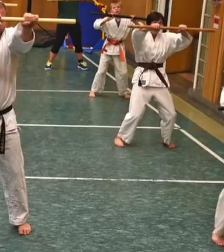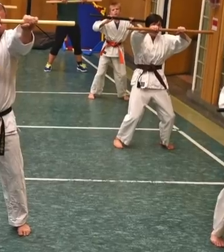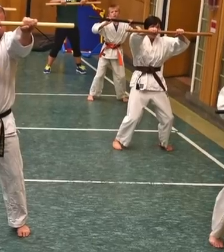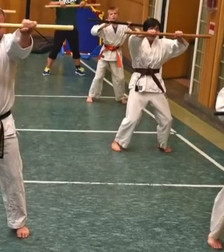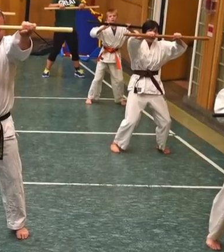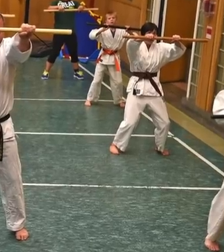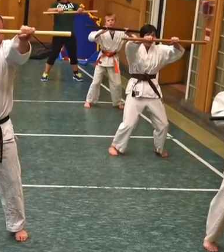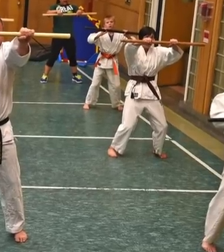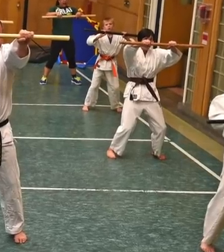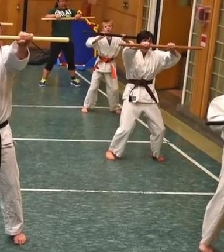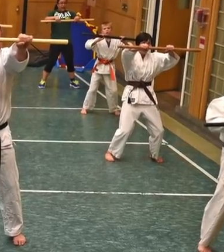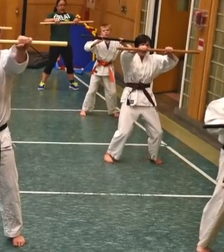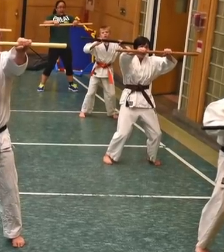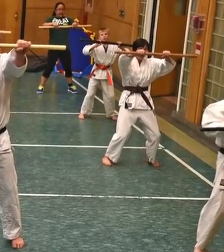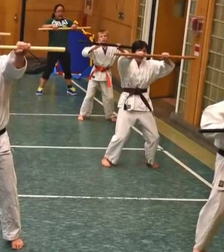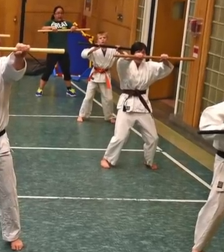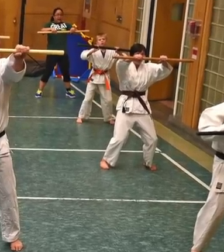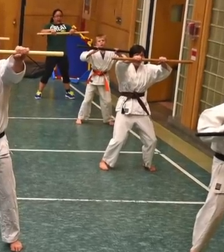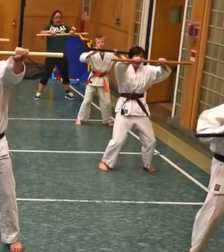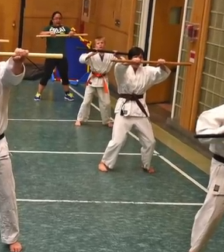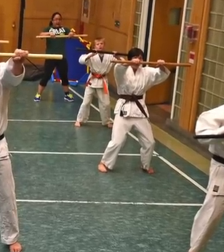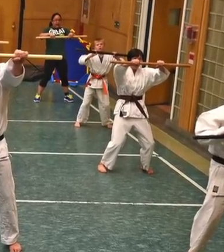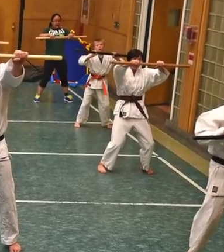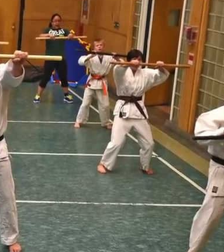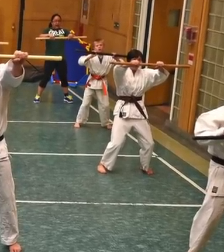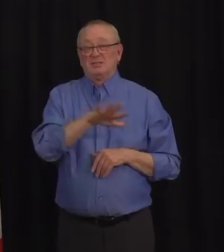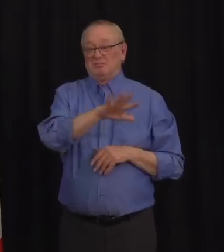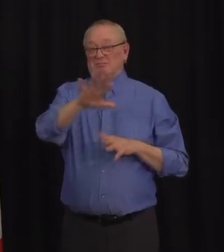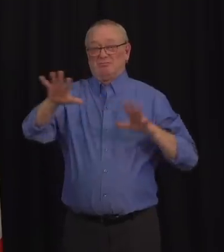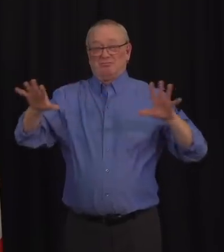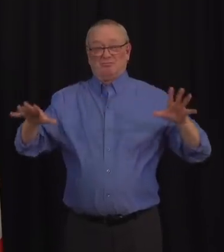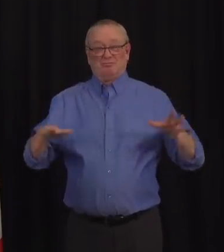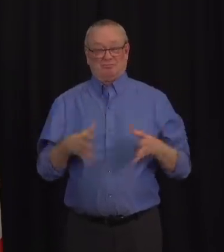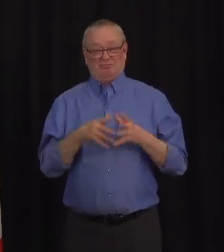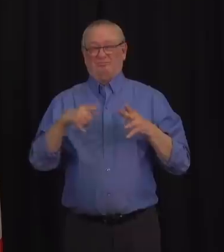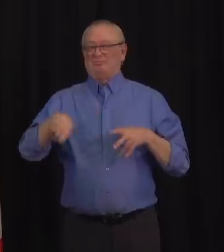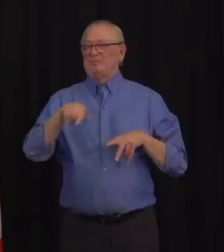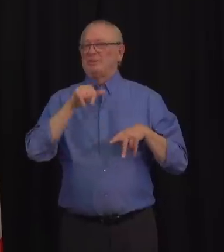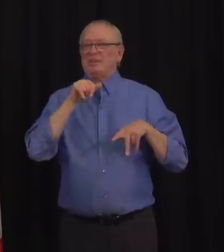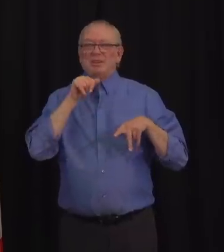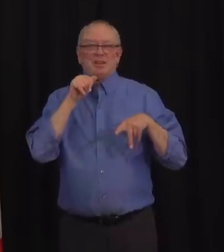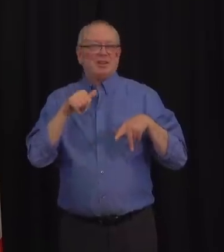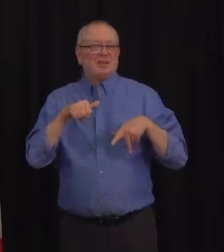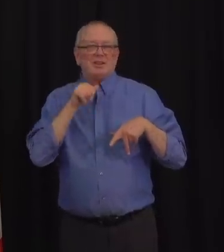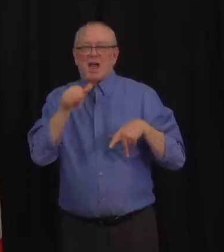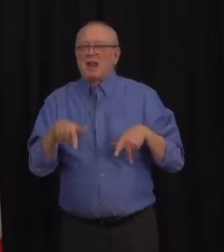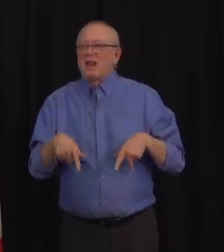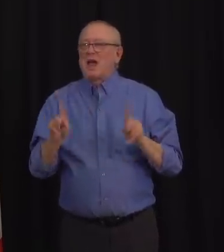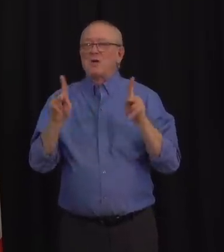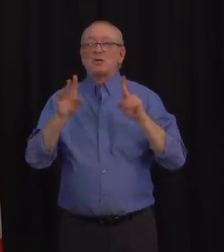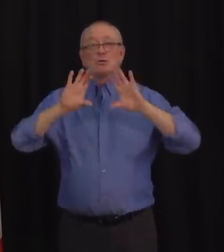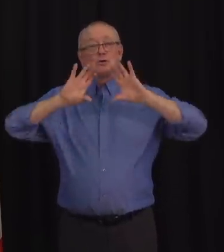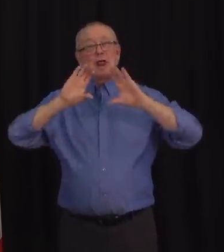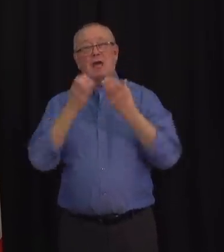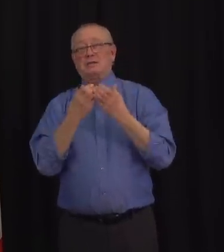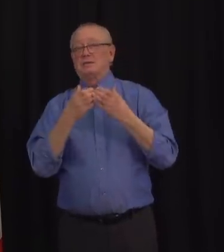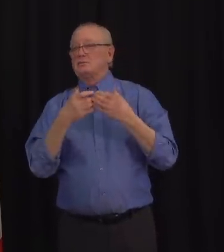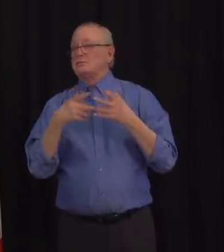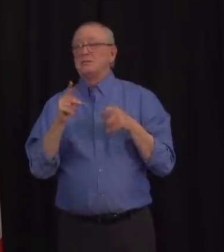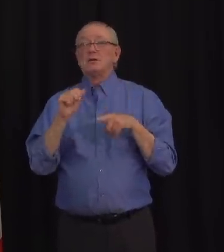For these facilities there can be no group fitness classes, training, team practices, or games.